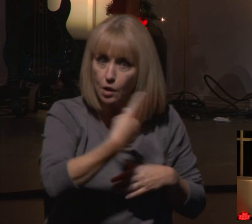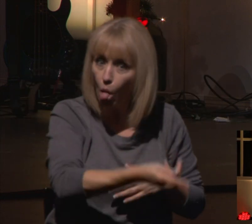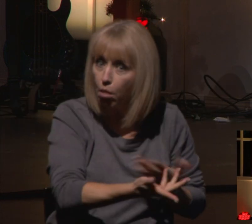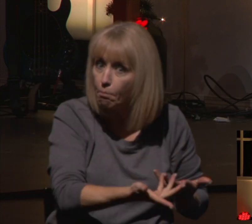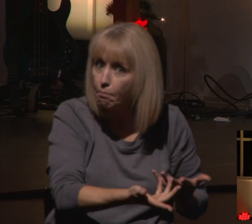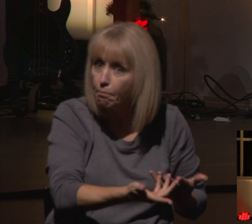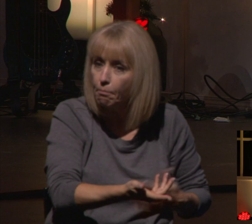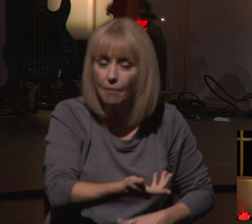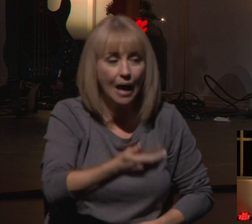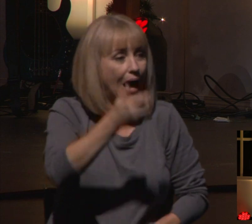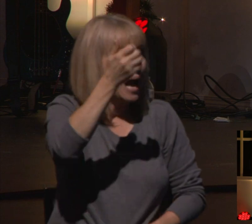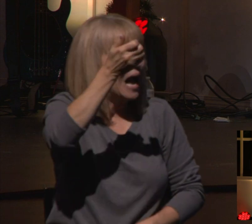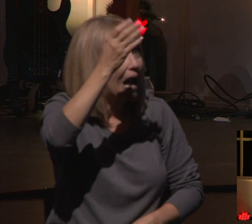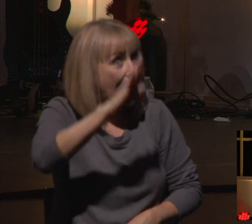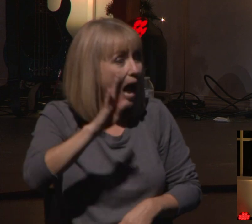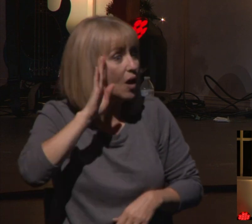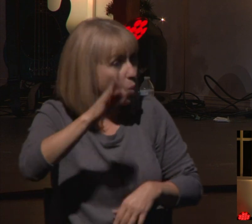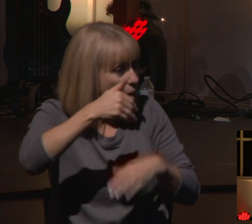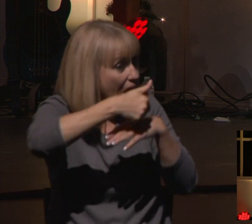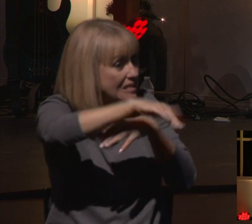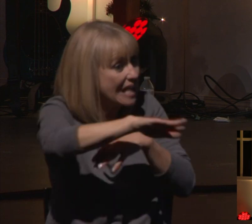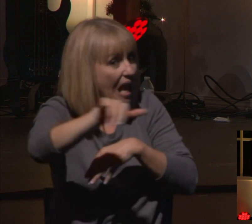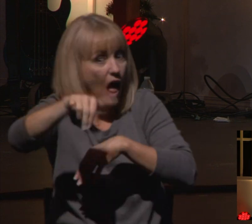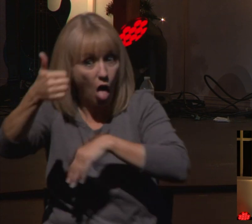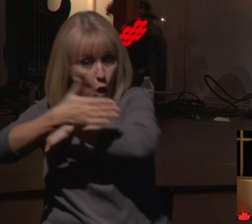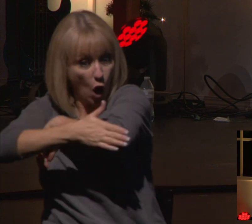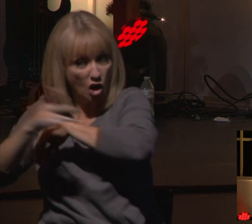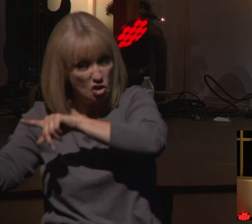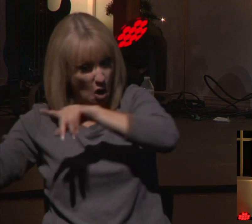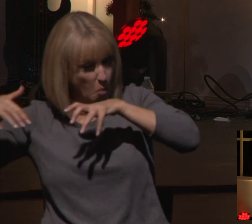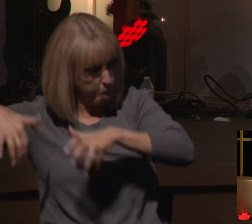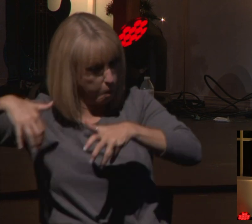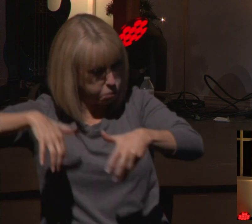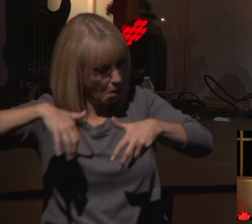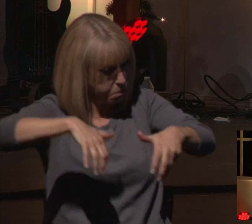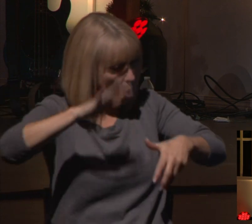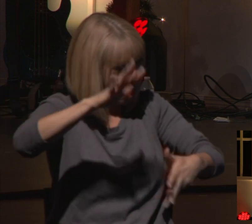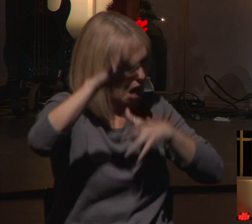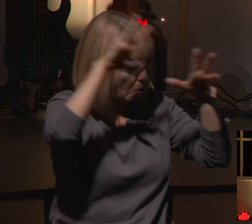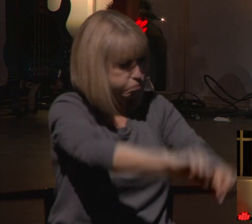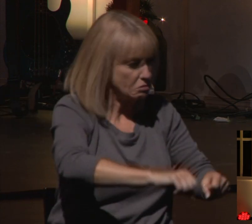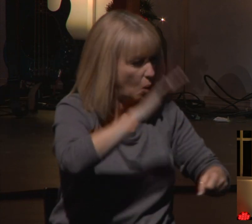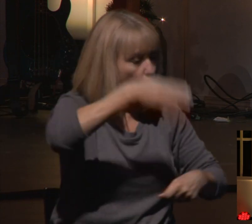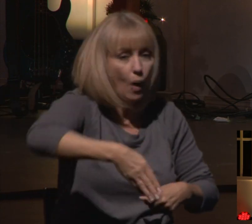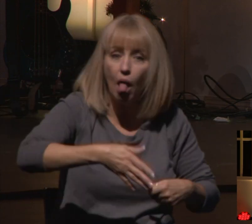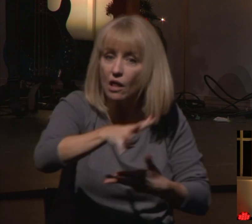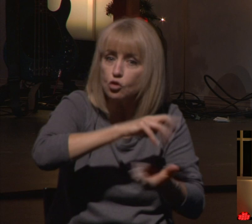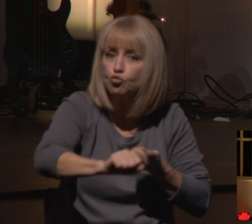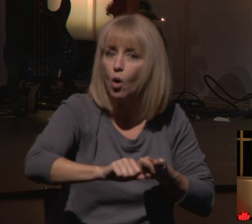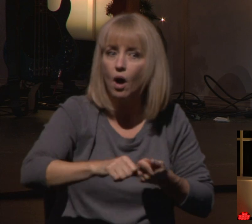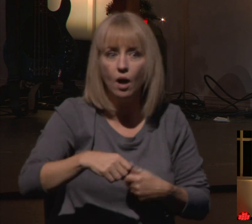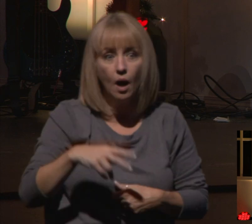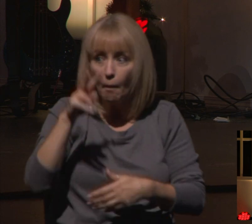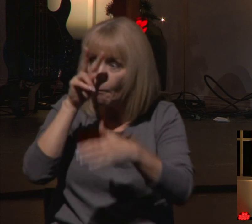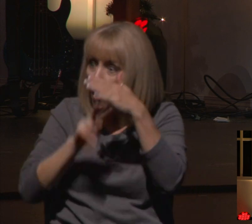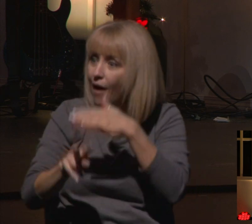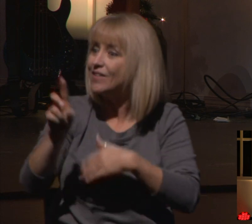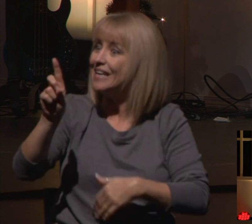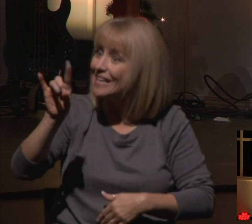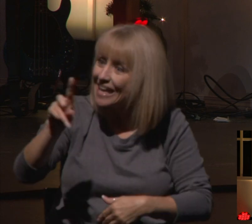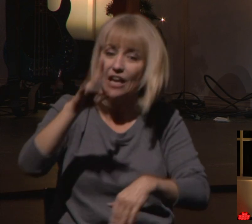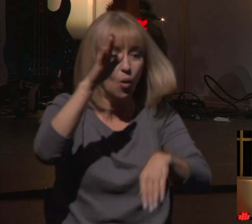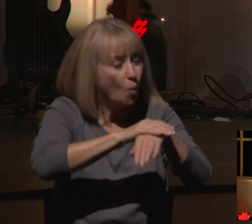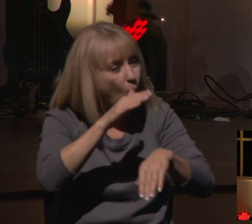God's going to send other nations in here, and he's going to wipe out our land. This is what prophets are known for, and yes, there were warnings that prophets gave,